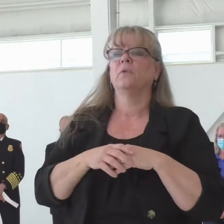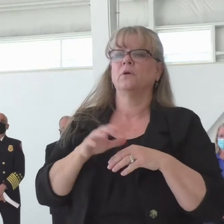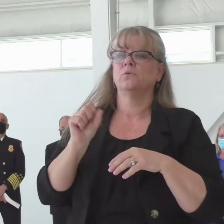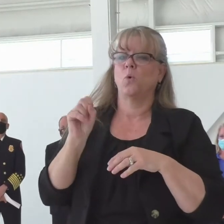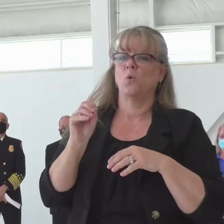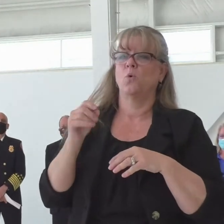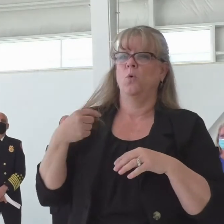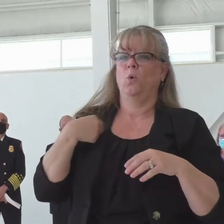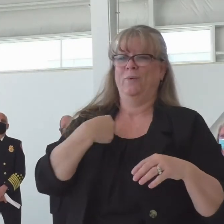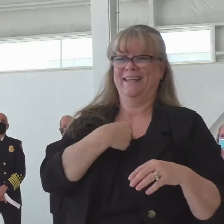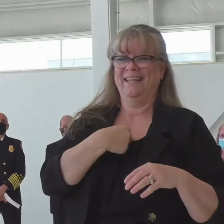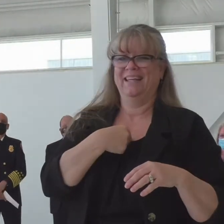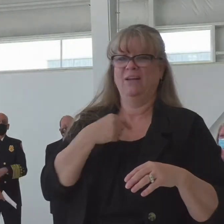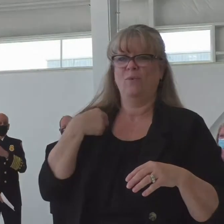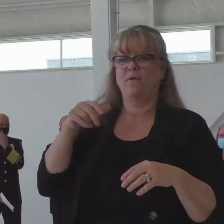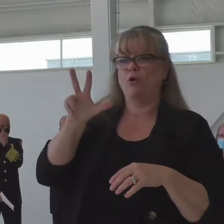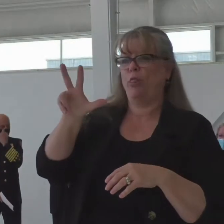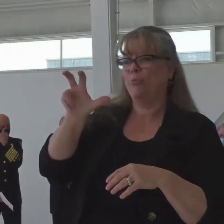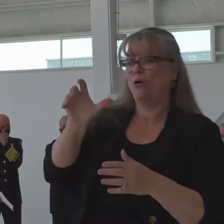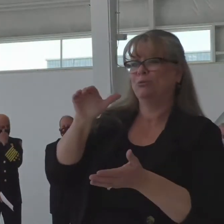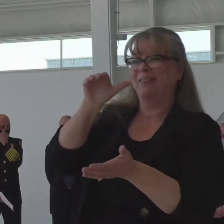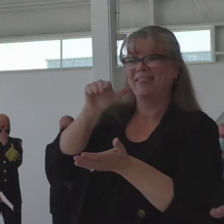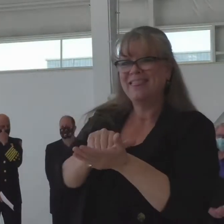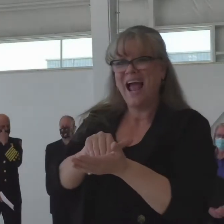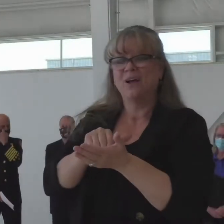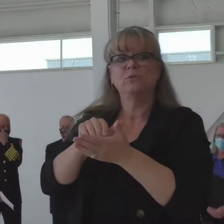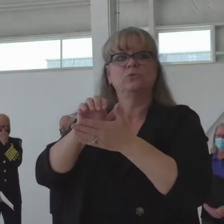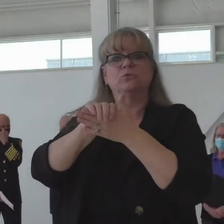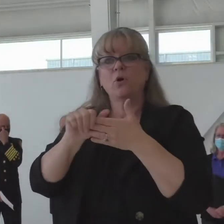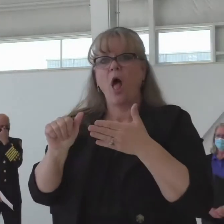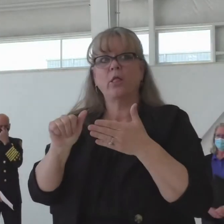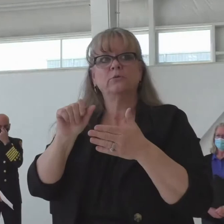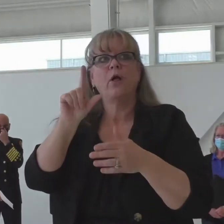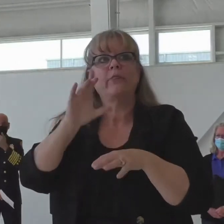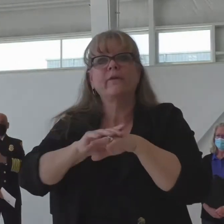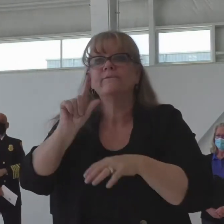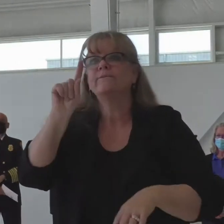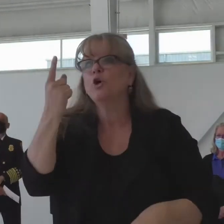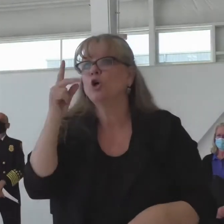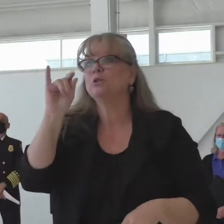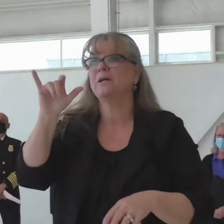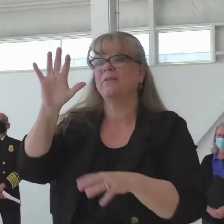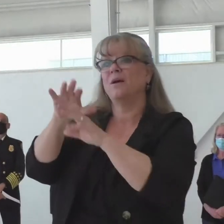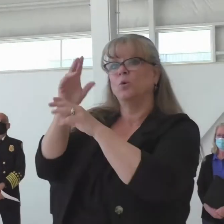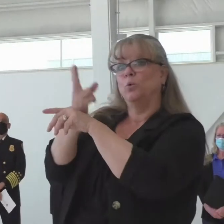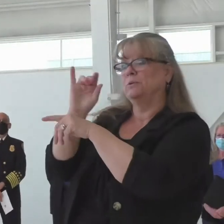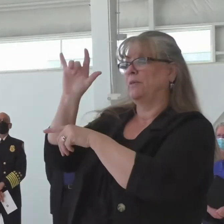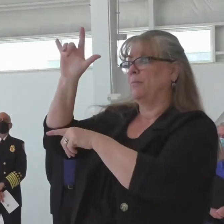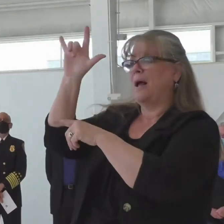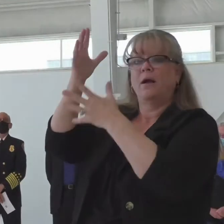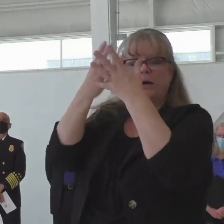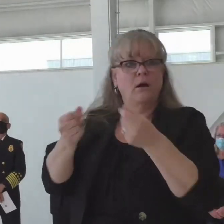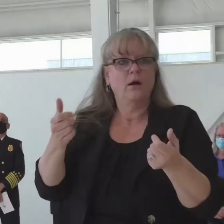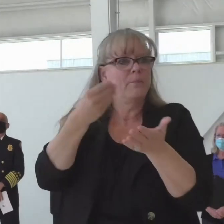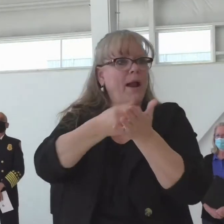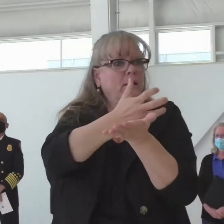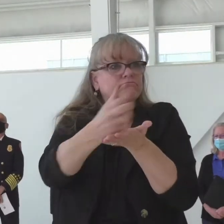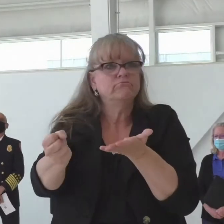spent about $300,000 the first day in aviation, but the fire went out. The Elephant Butte fire